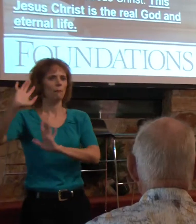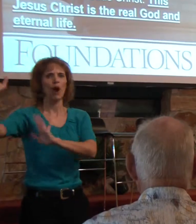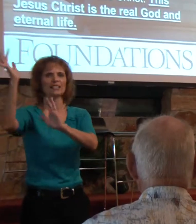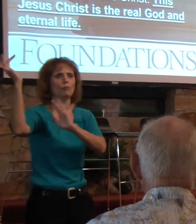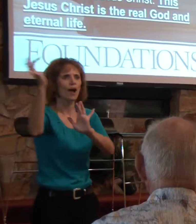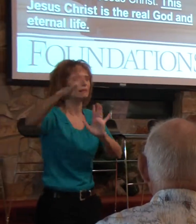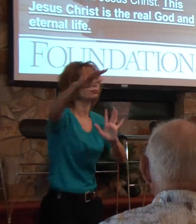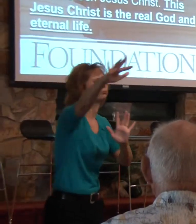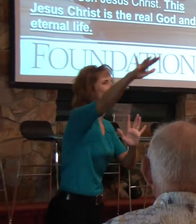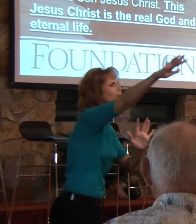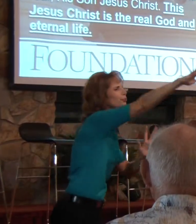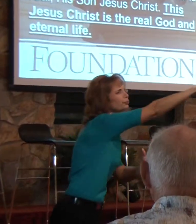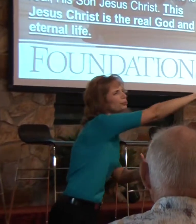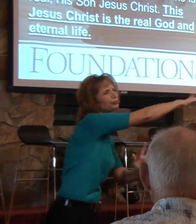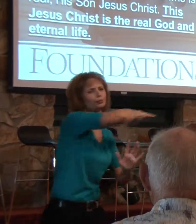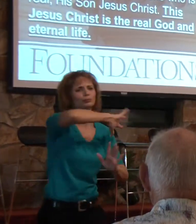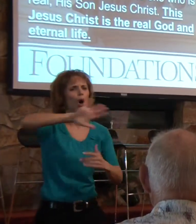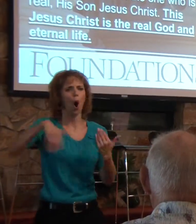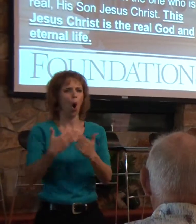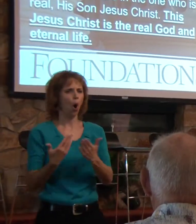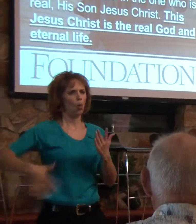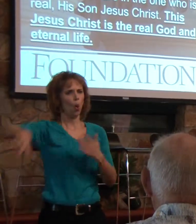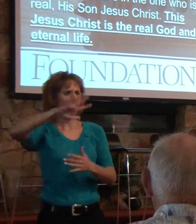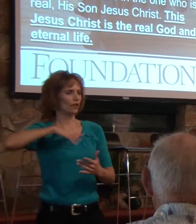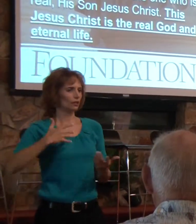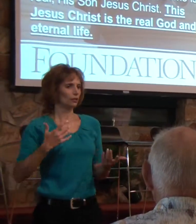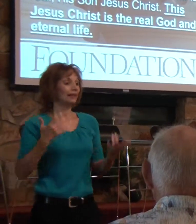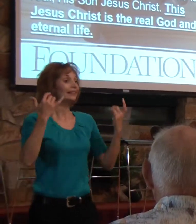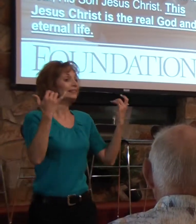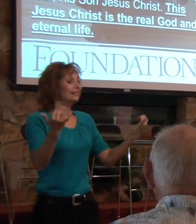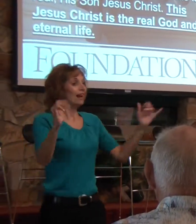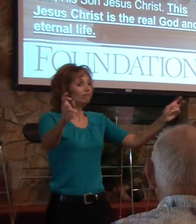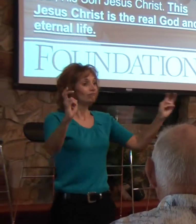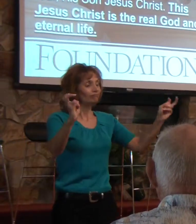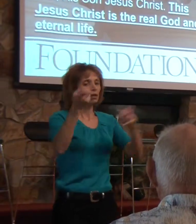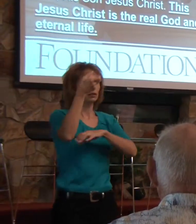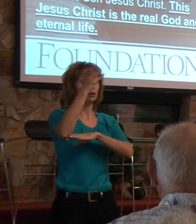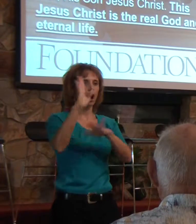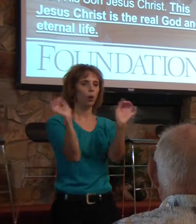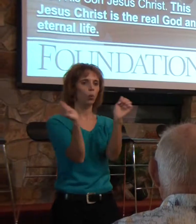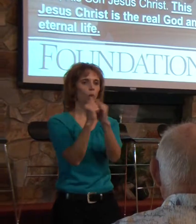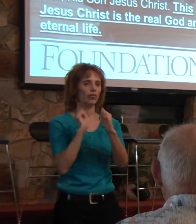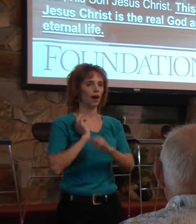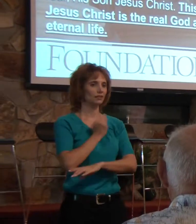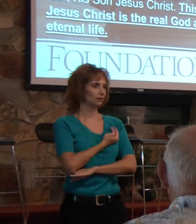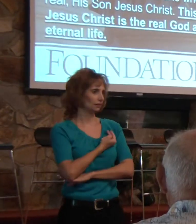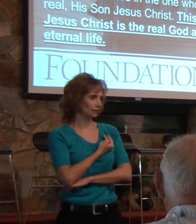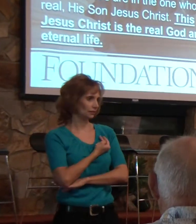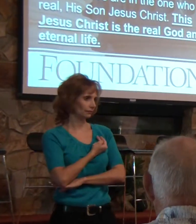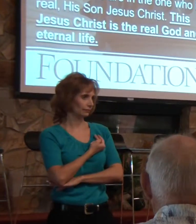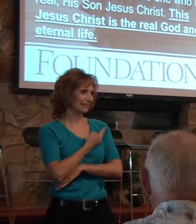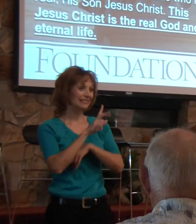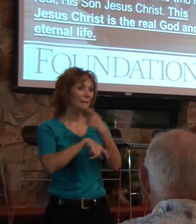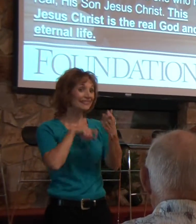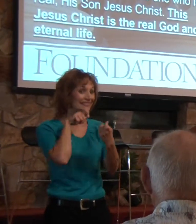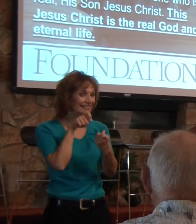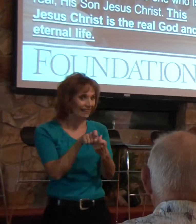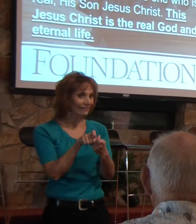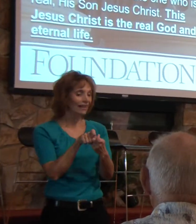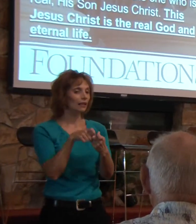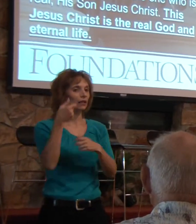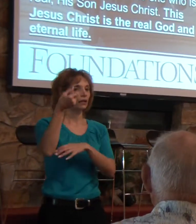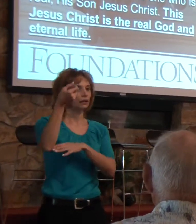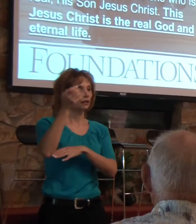This morning I want to talk to us about God with us, specifically the doctrine of Jesus